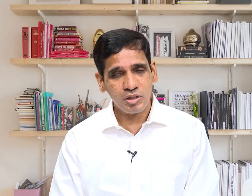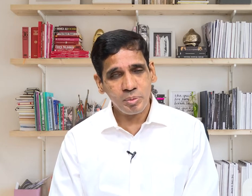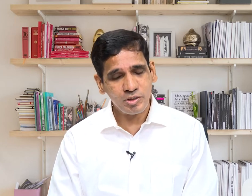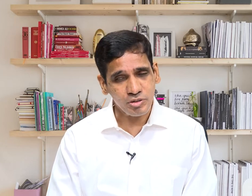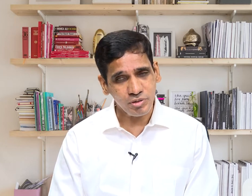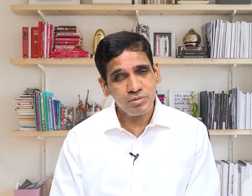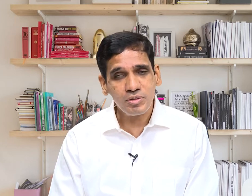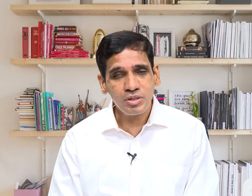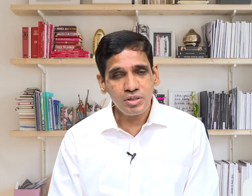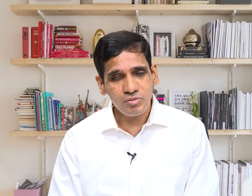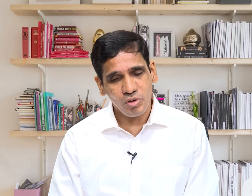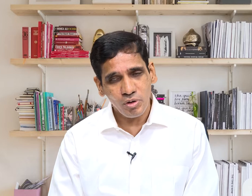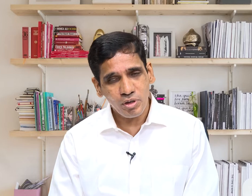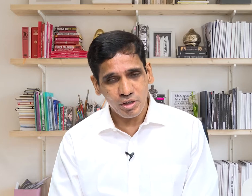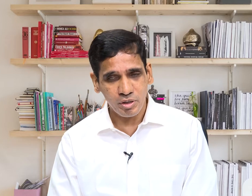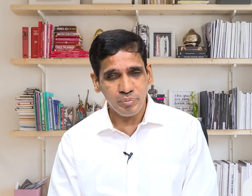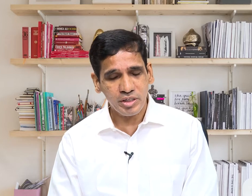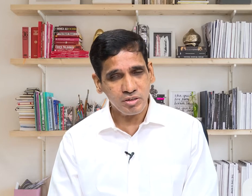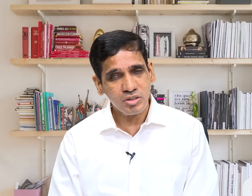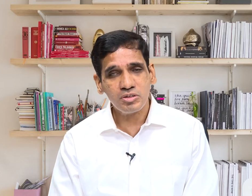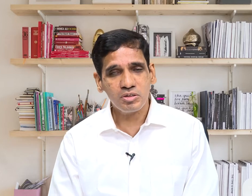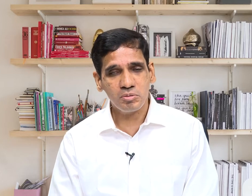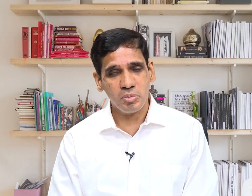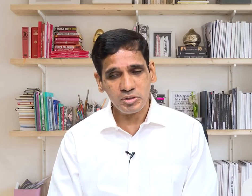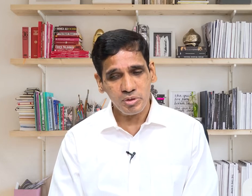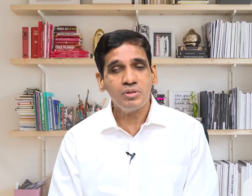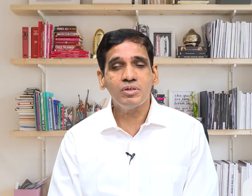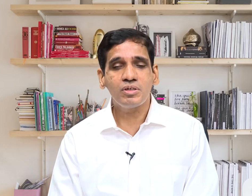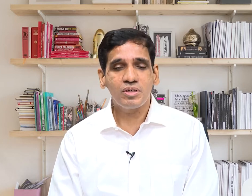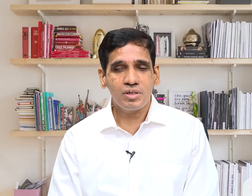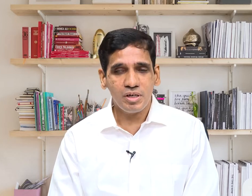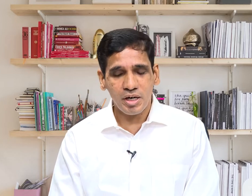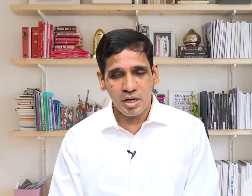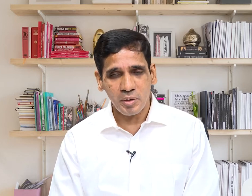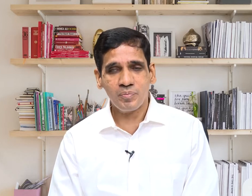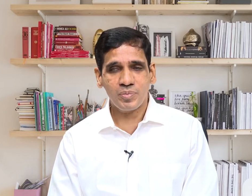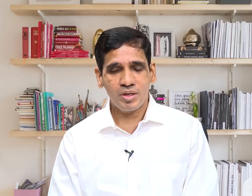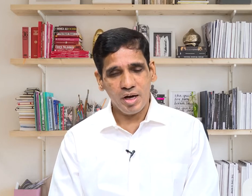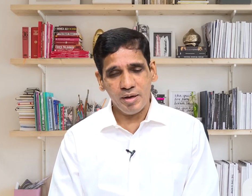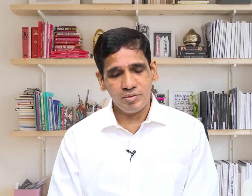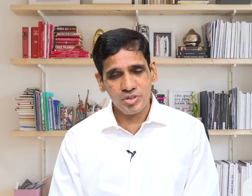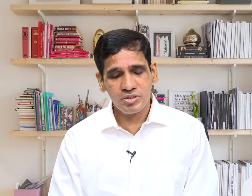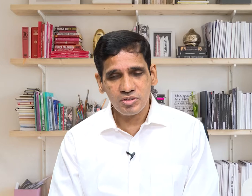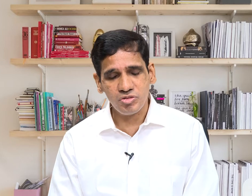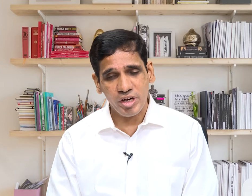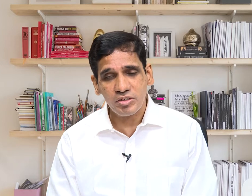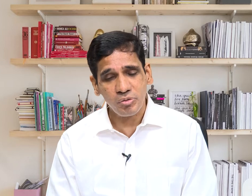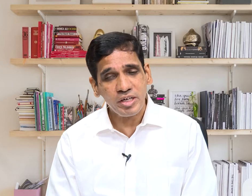Gopalakrishnan for making this possible I'll just straight away